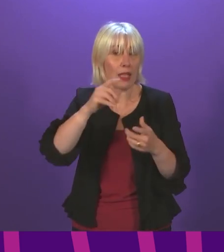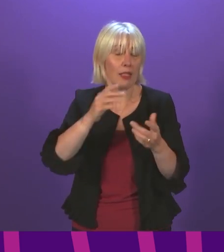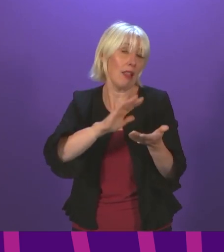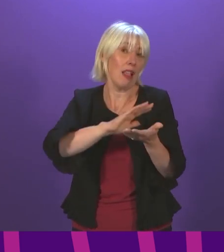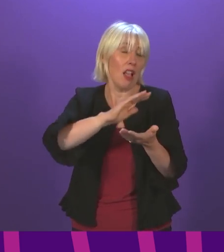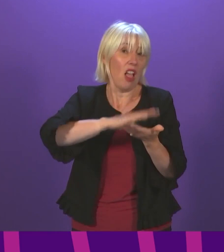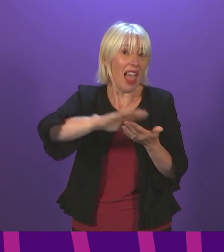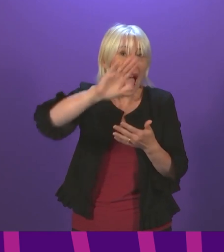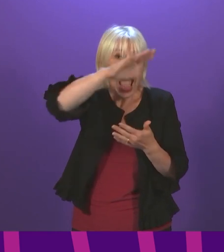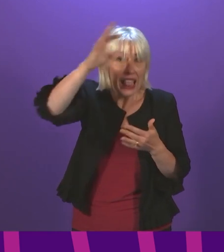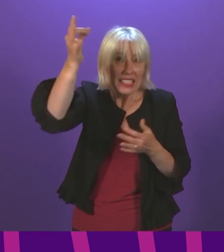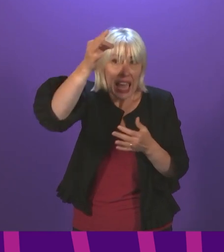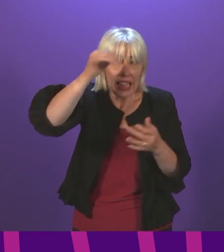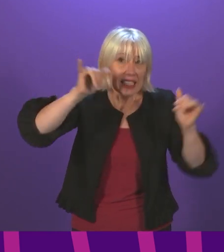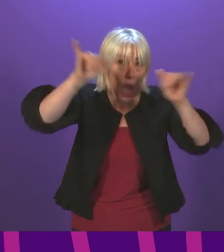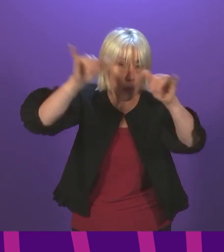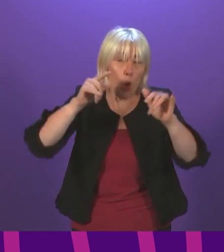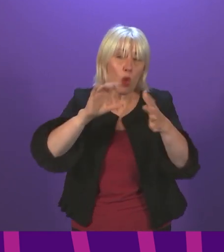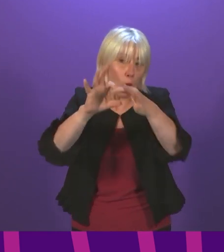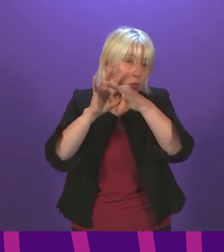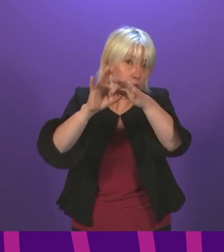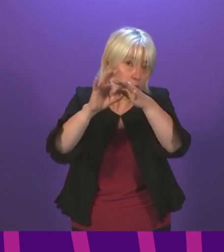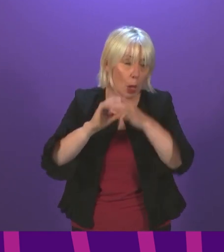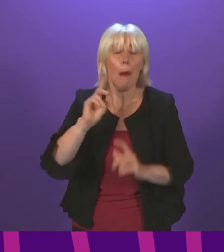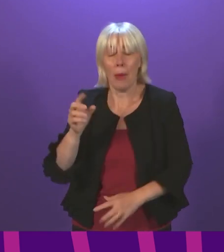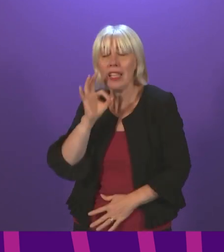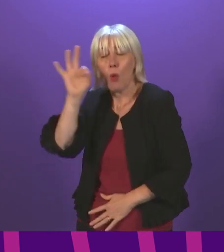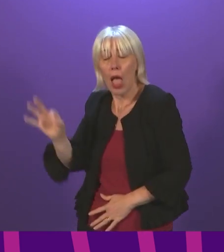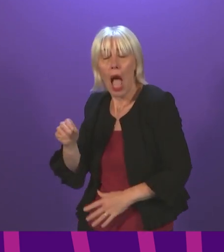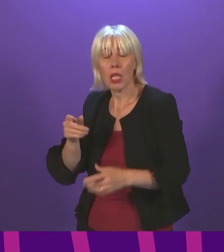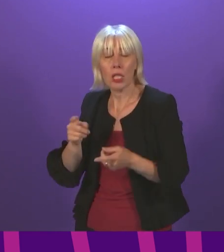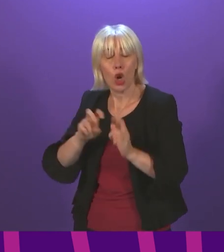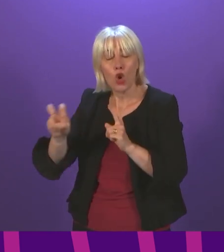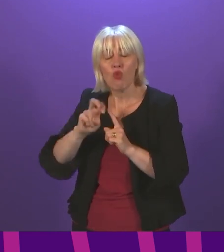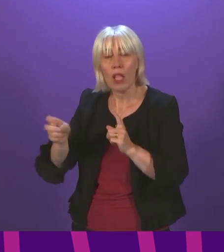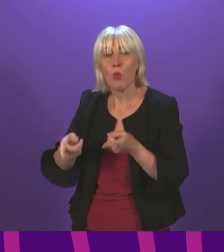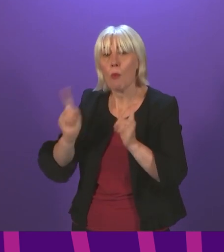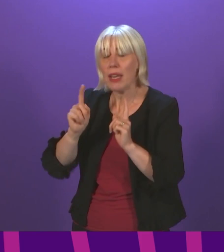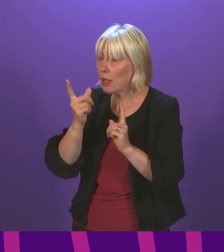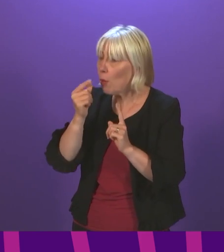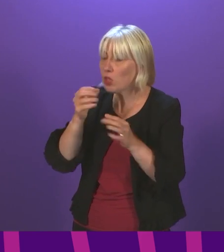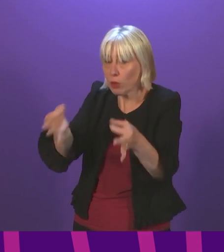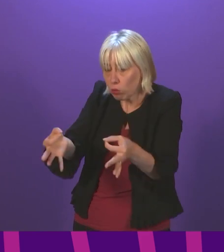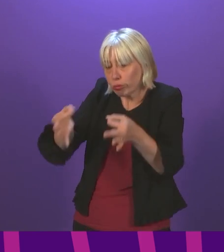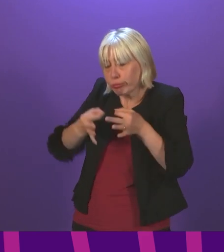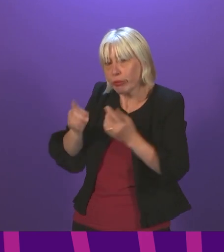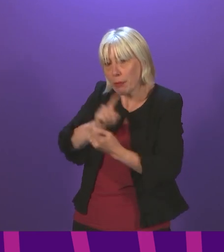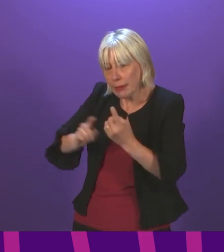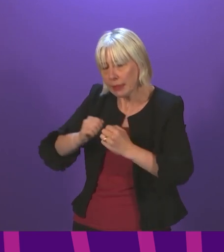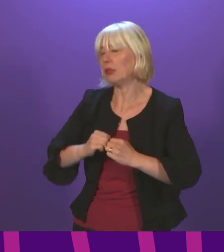And as I said a moment ago, I will ask the Transport Minister to look to see whether the meeting can be accelerated. Emma Roddick.